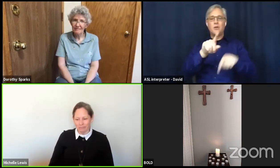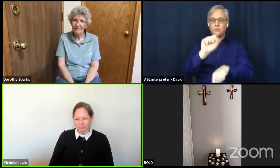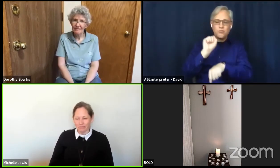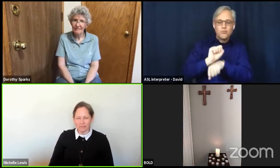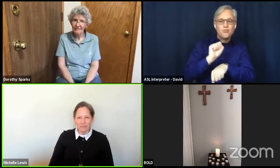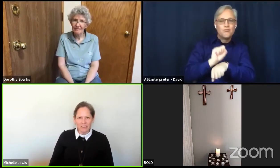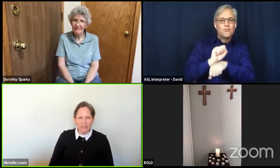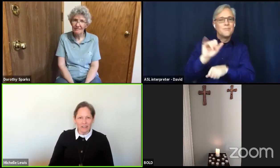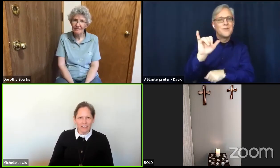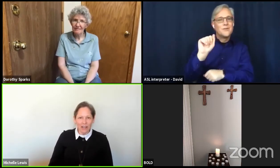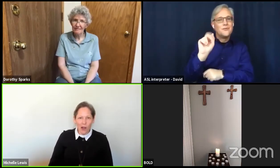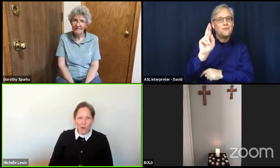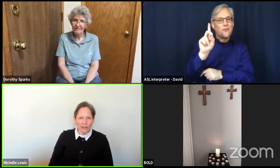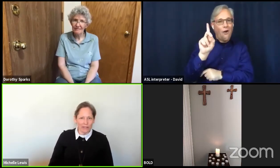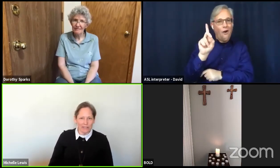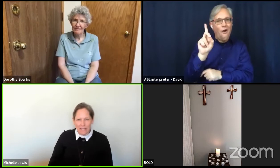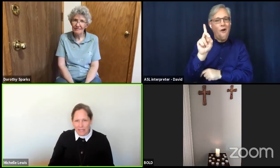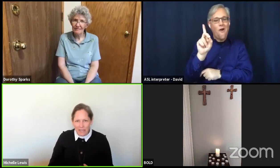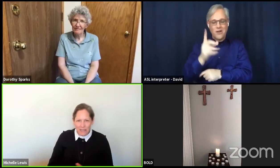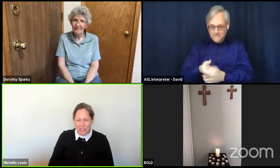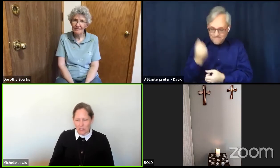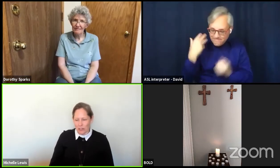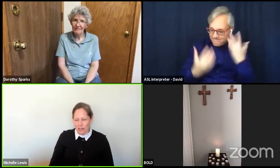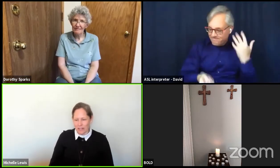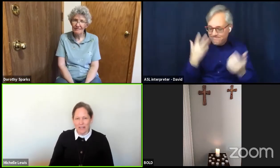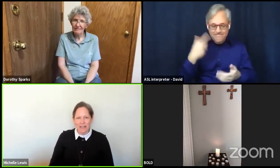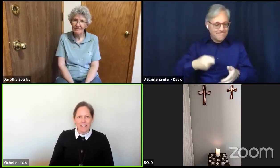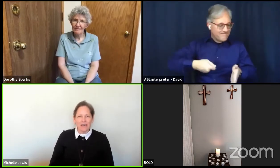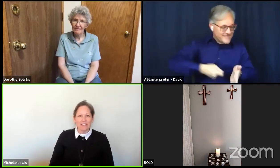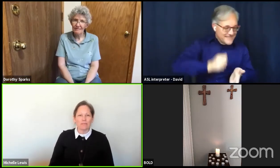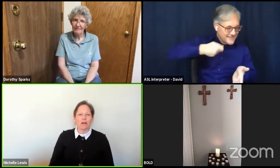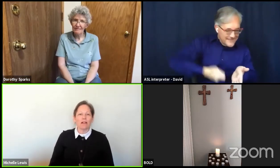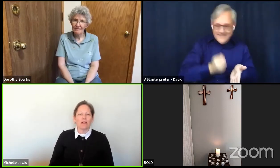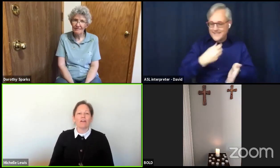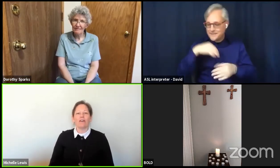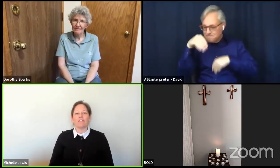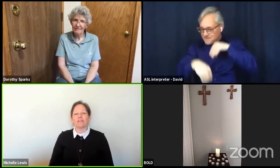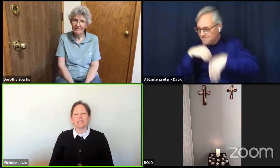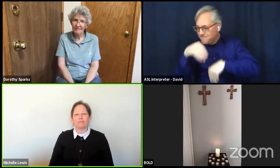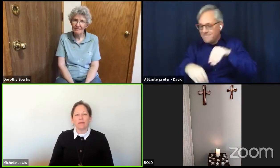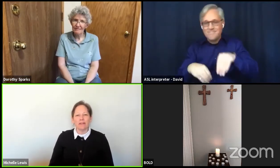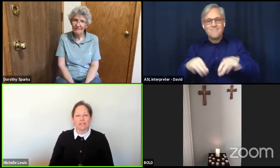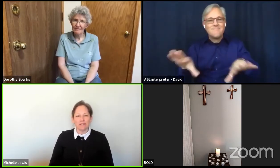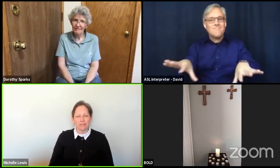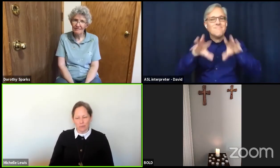Getting out and digging in the dirt, smelling all the smells of spring.